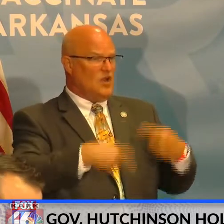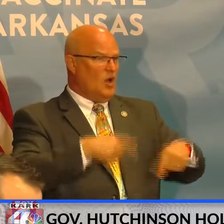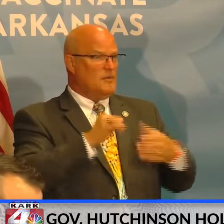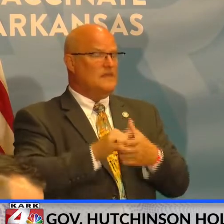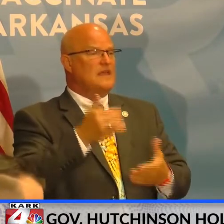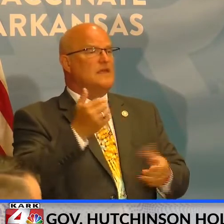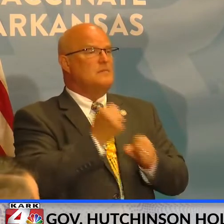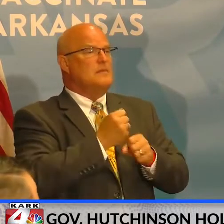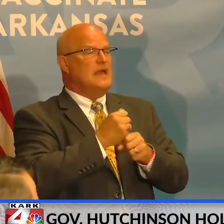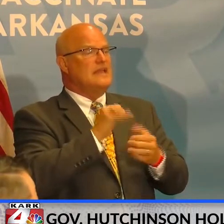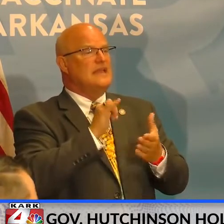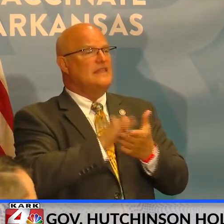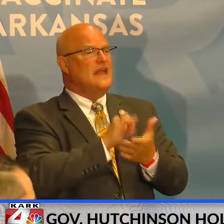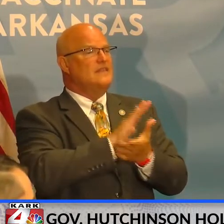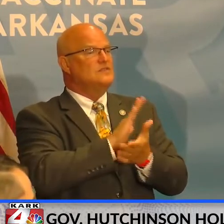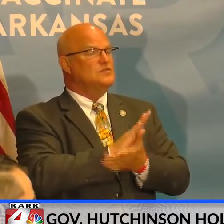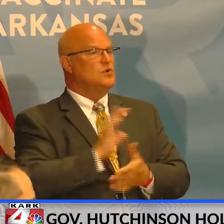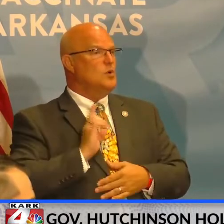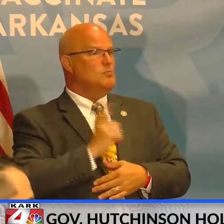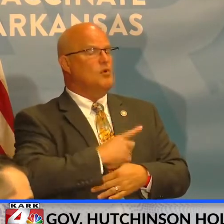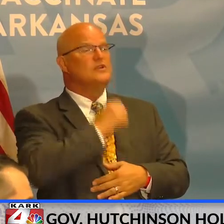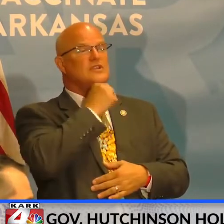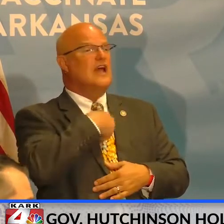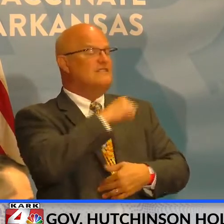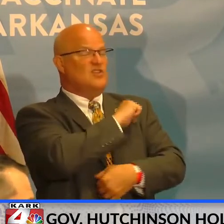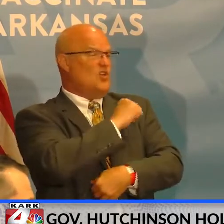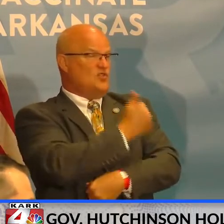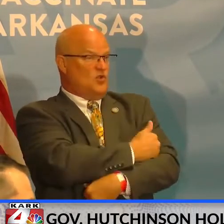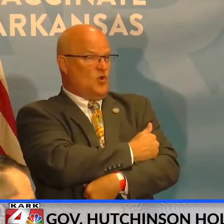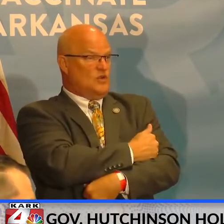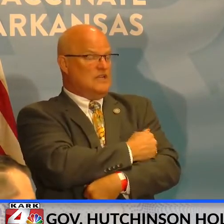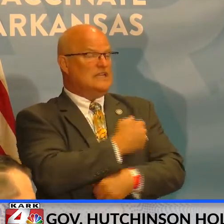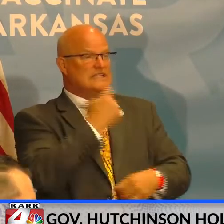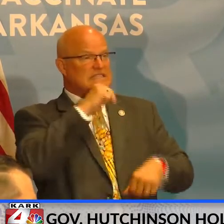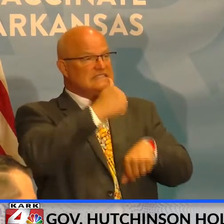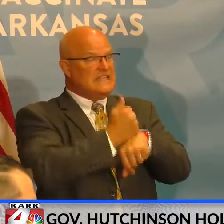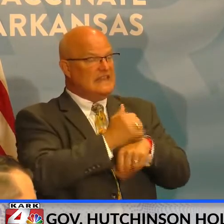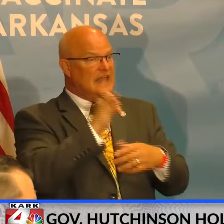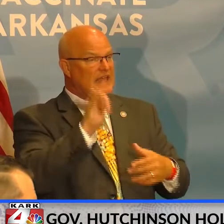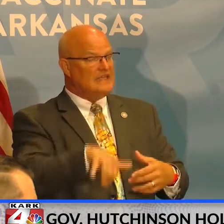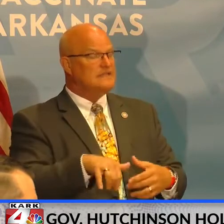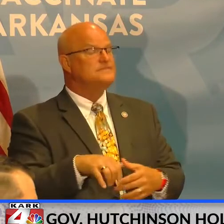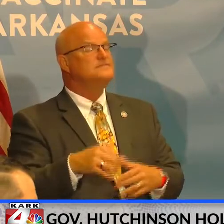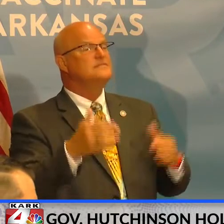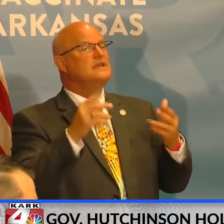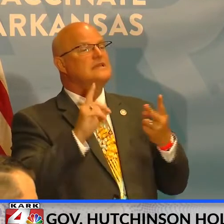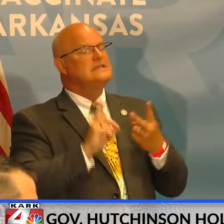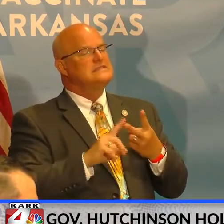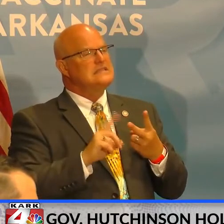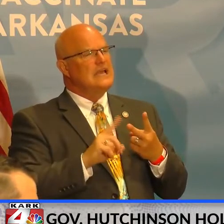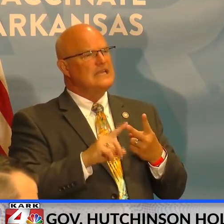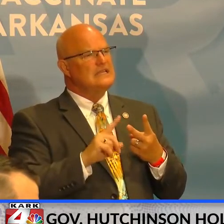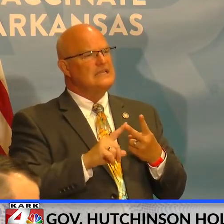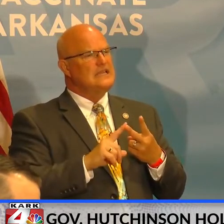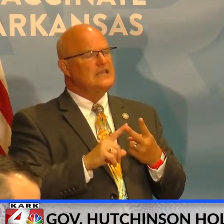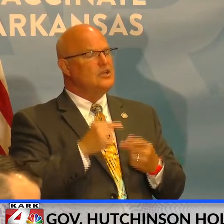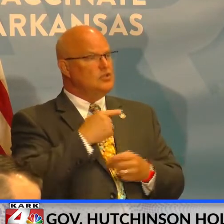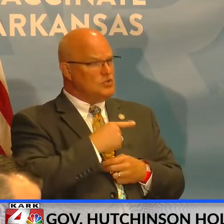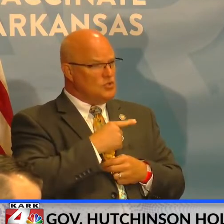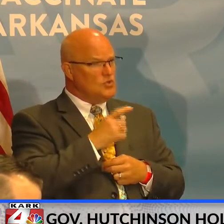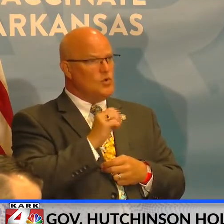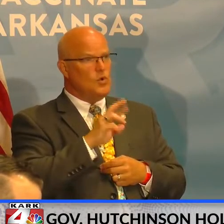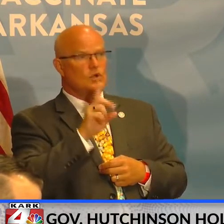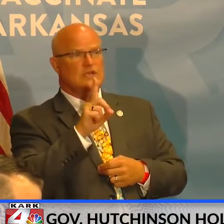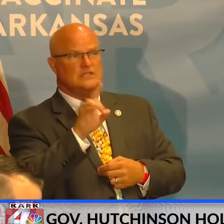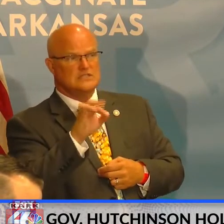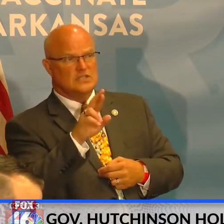they're making that the school board there did not have the authority to impose that mandate. Uh, secondly, wanted to see if you or Dr. Romero